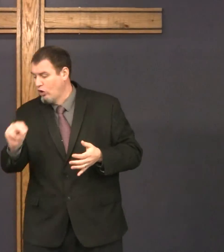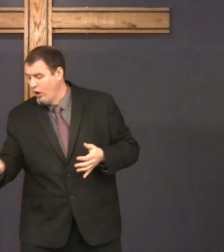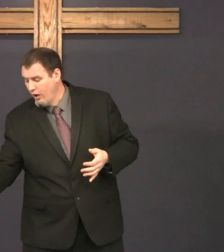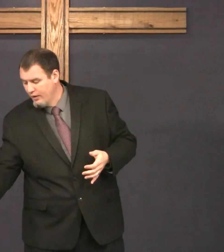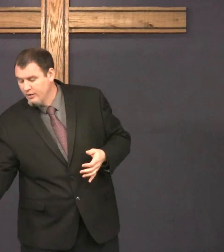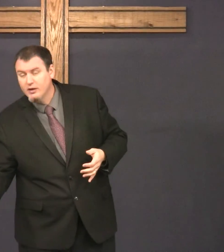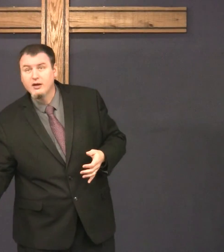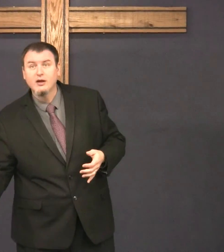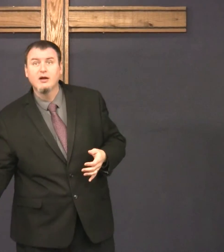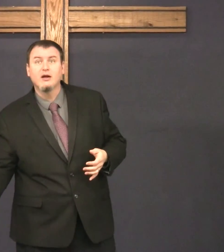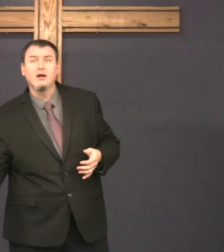And John,